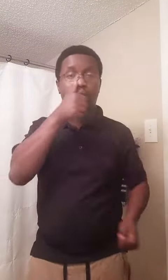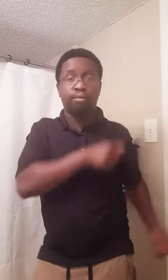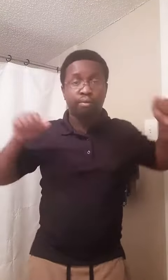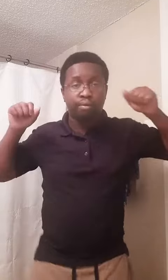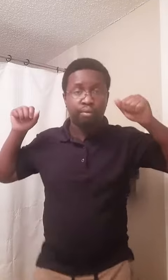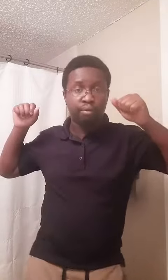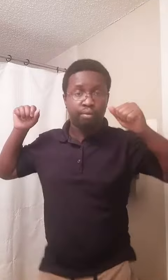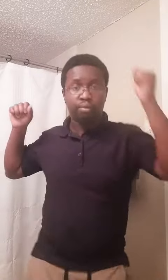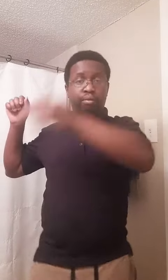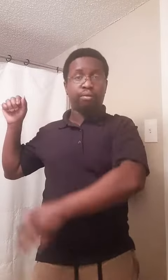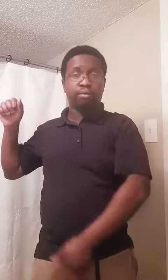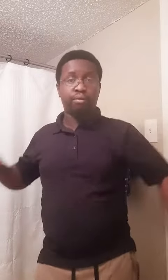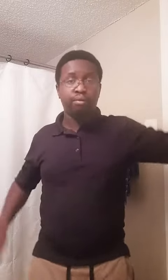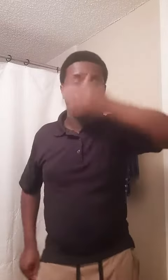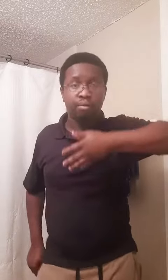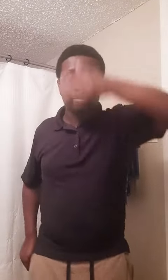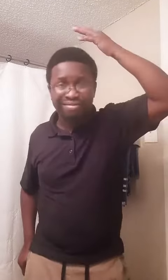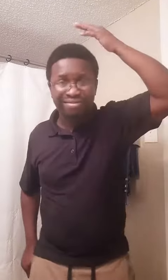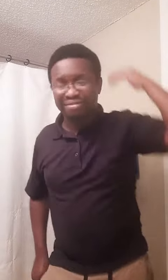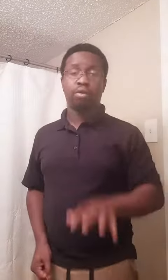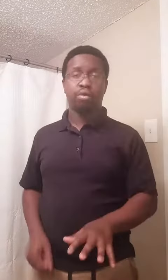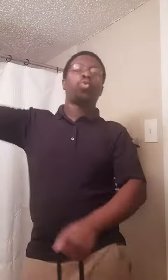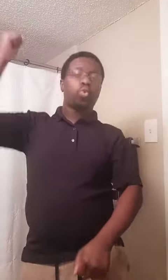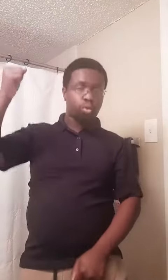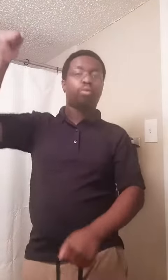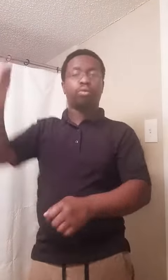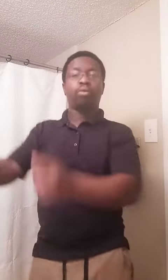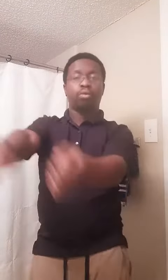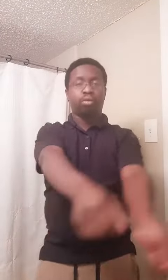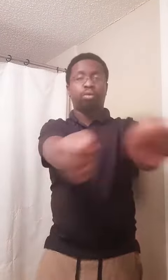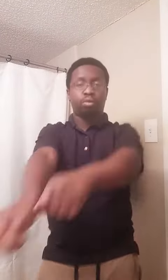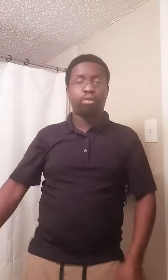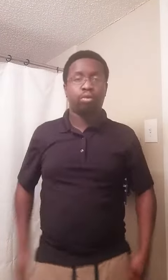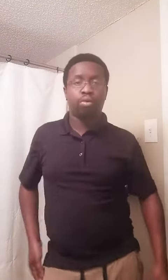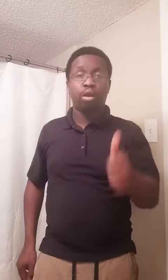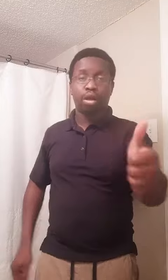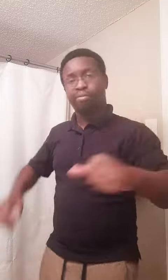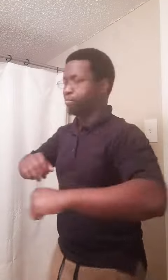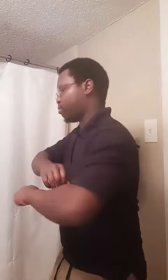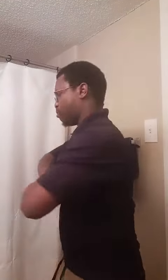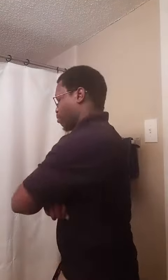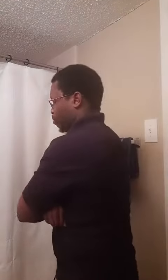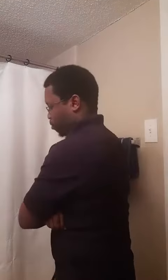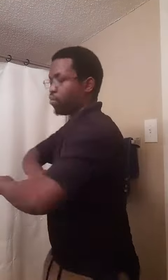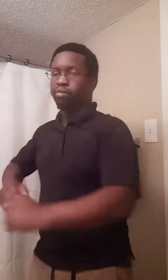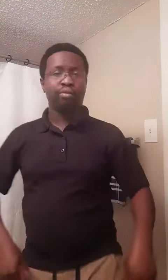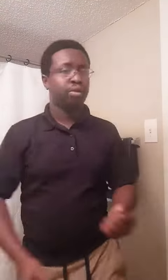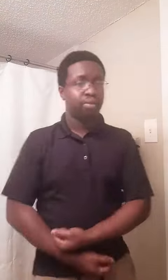I made money, my da-da-da, I bought that money all up Yeah, I'm shrivin' it daddy, yeah, I'm cousin of madness Yeah, I'm fuckin' up